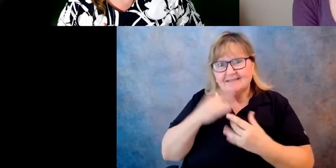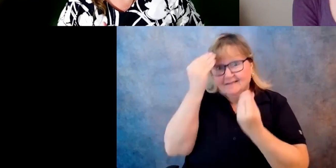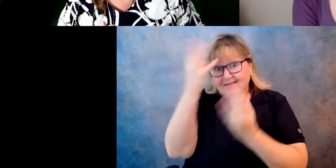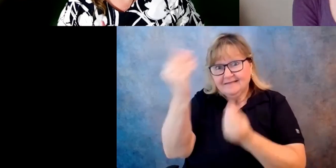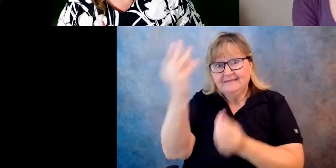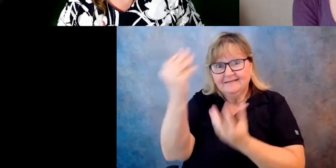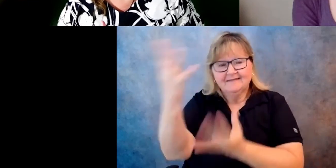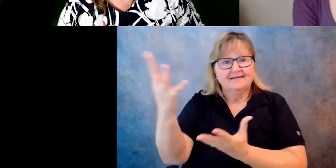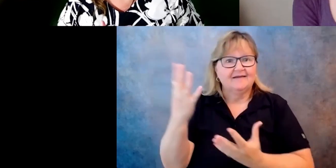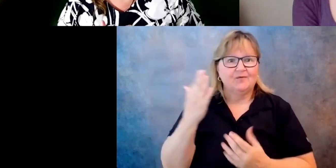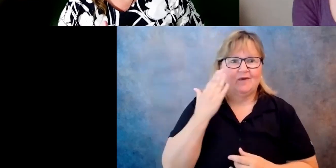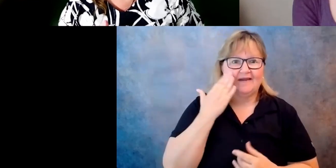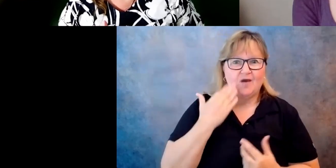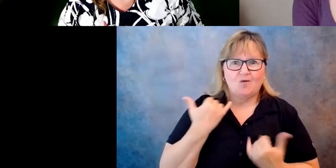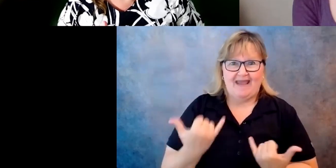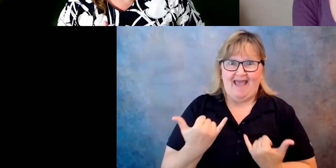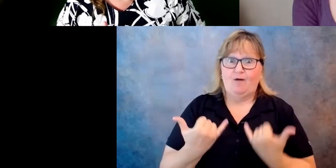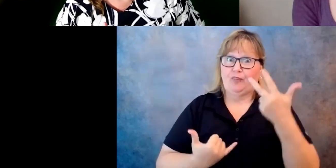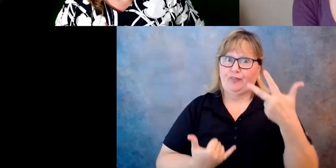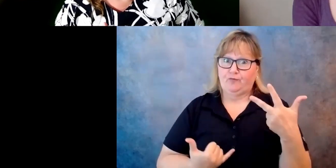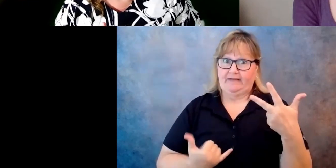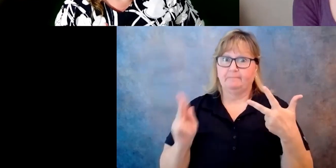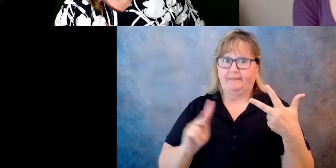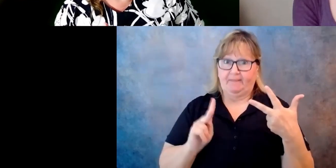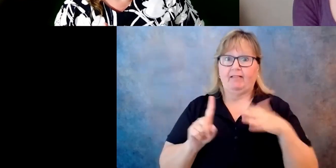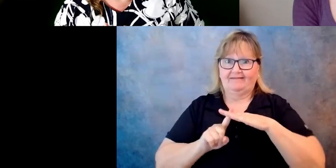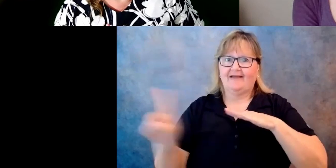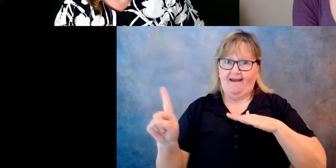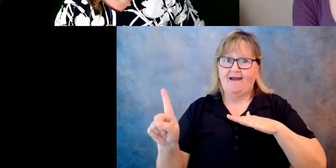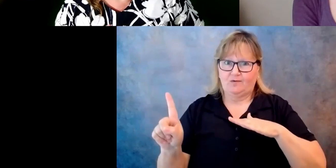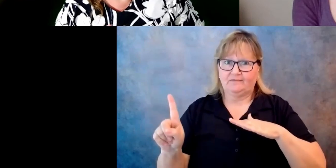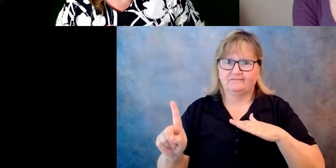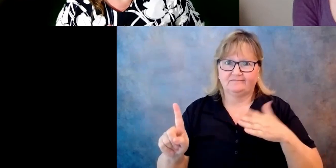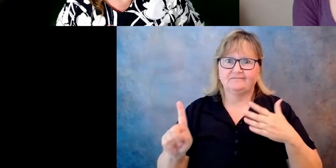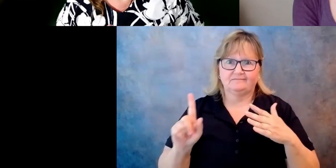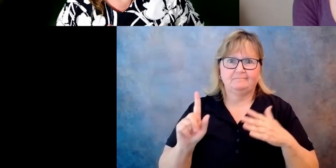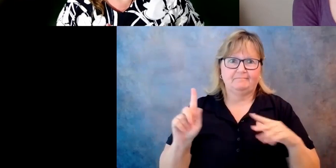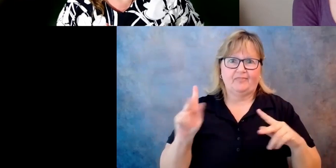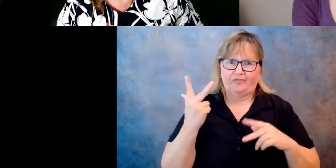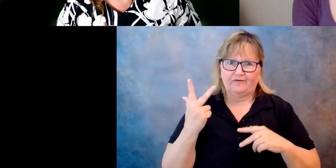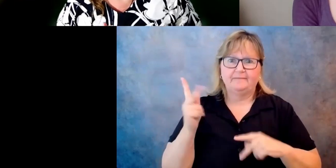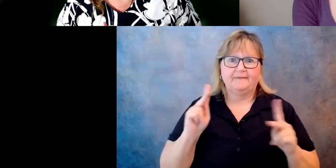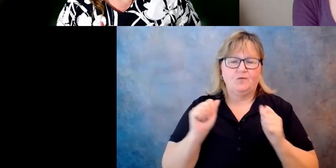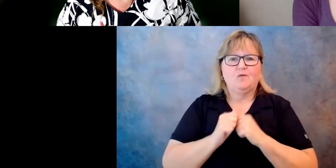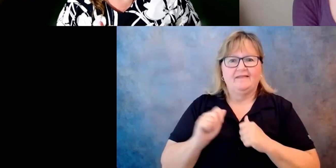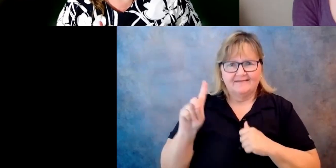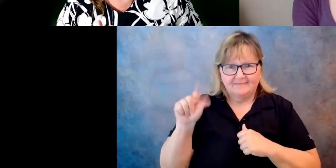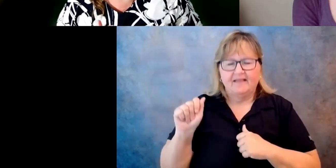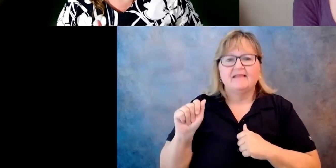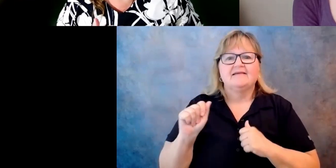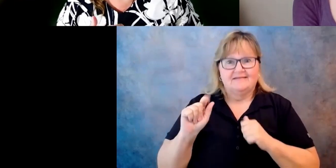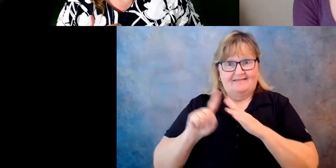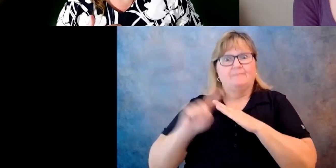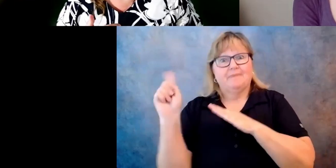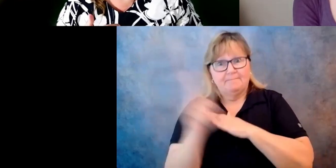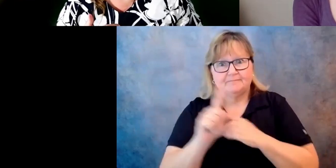three individuals, um, did get out and they made it to the UK and Denmark, but that wasn't